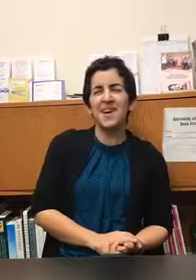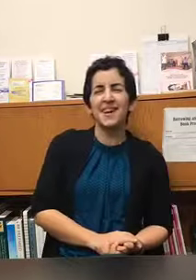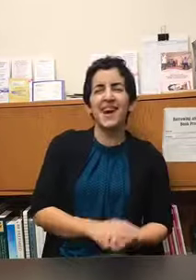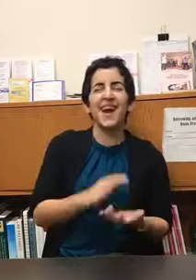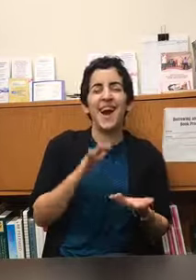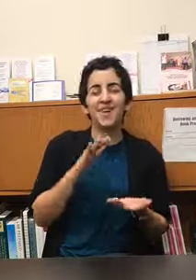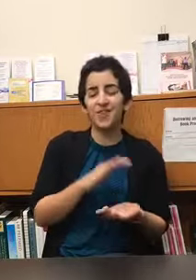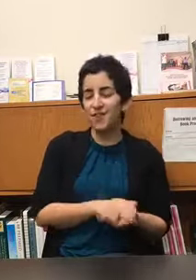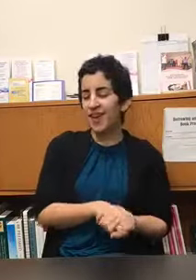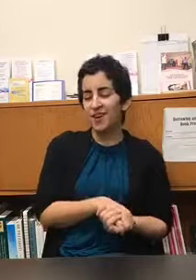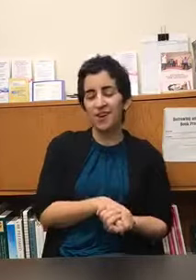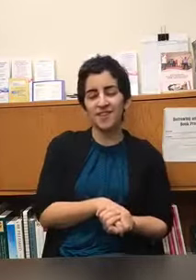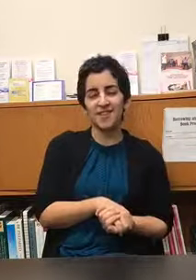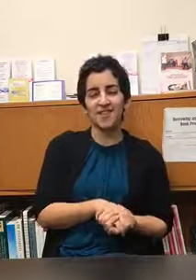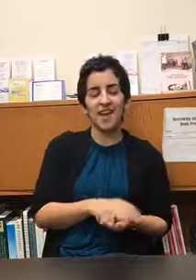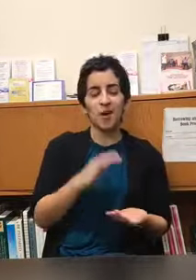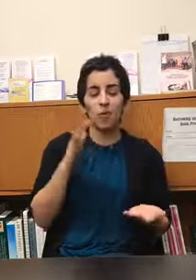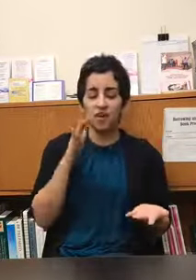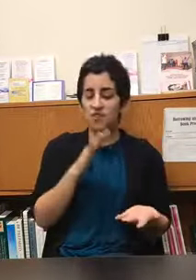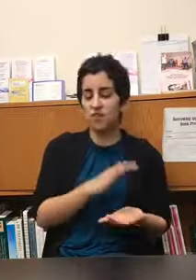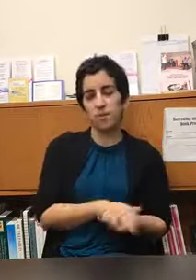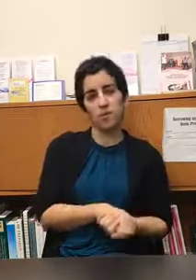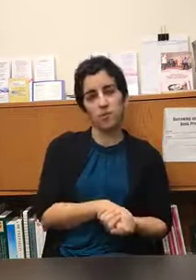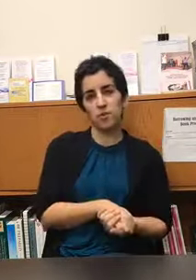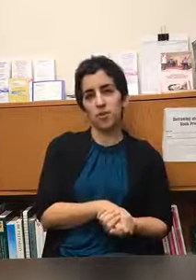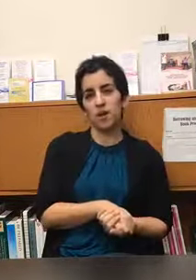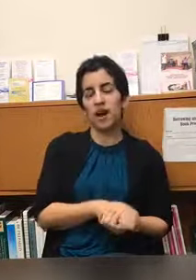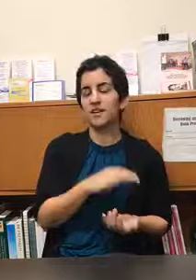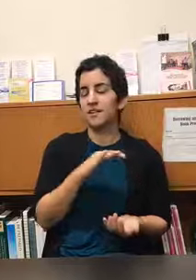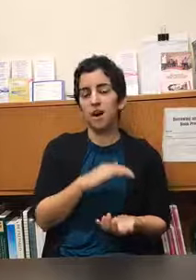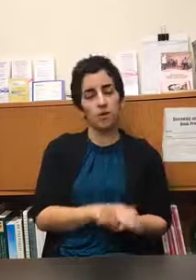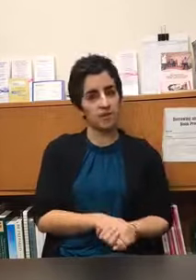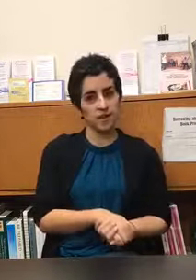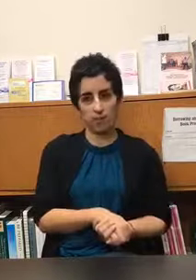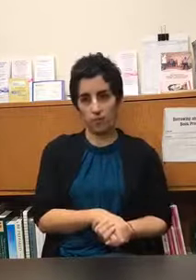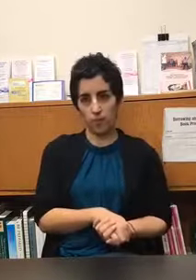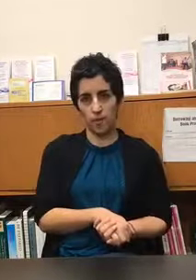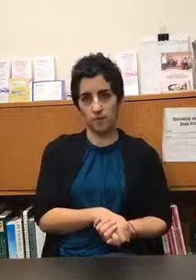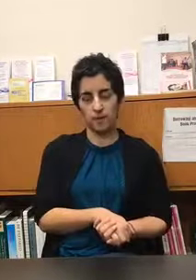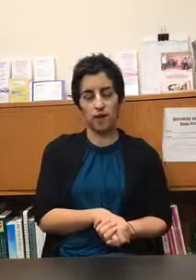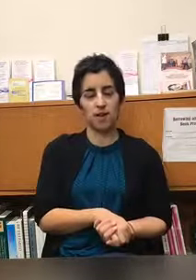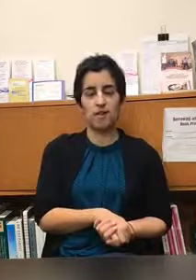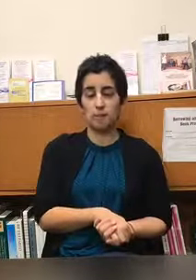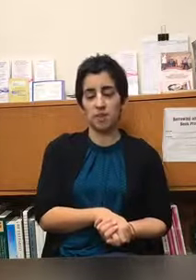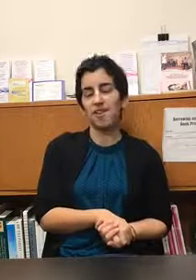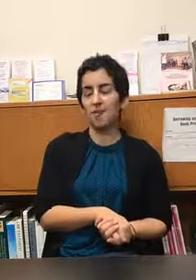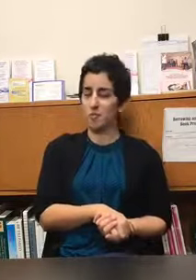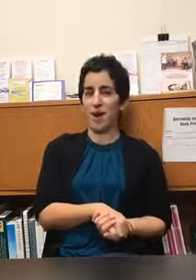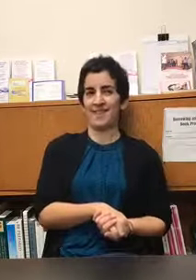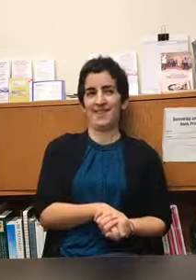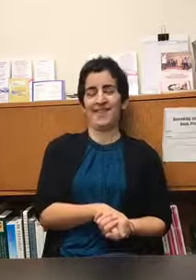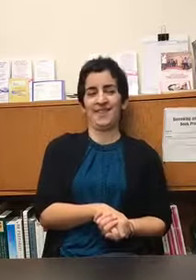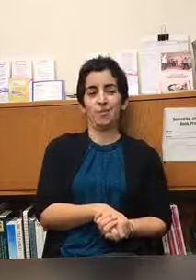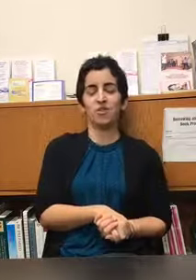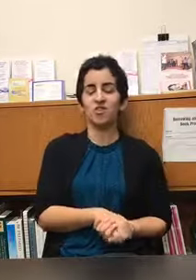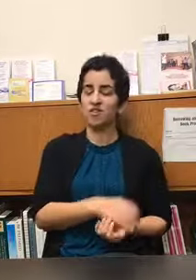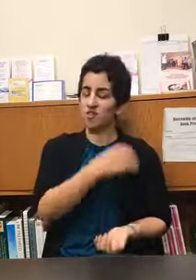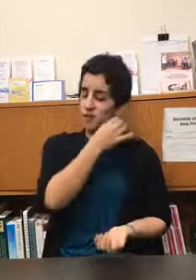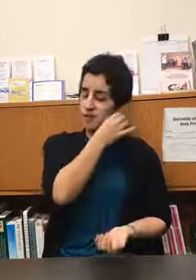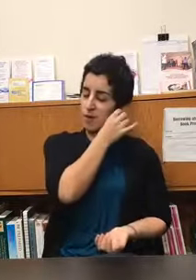I was doing an AOL search and I wanted to do something with music I did not want to study performance I didn't really love practicing much to the sugar in of my